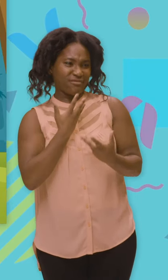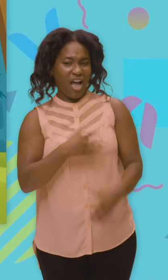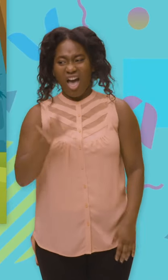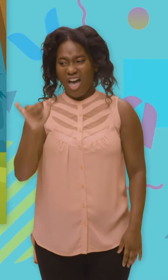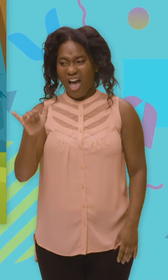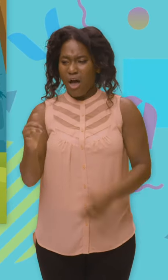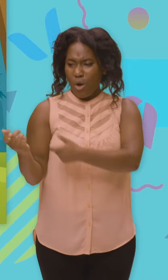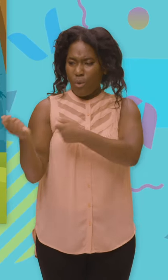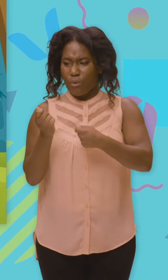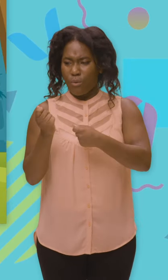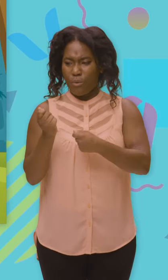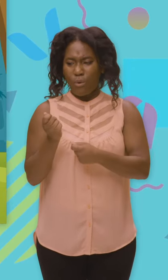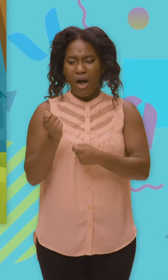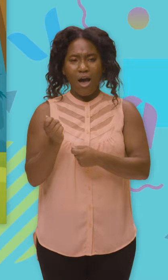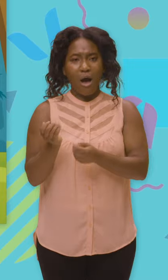that's a tough boat, son.